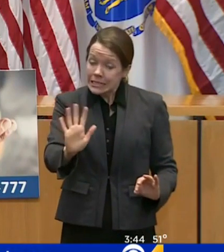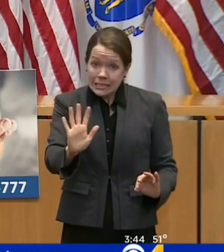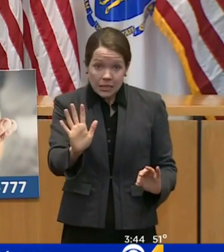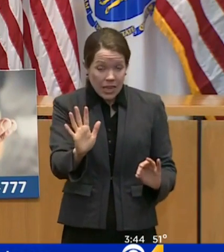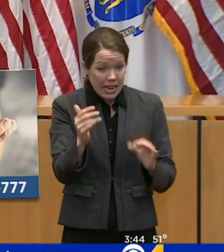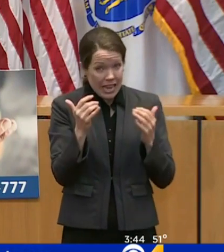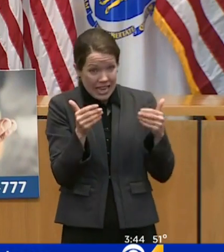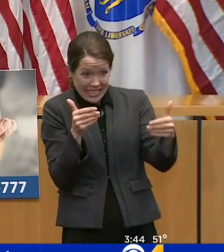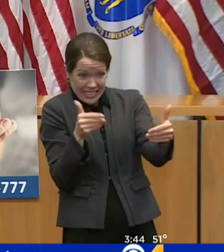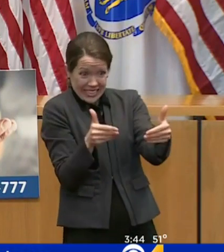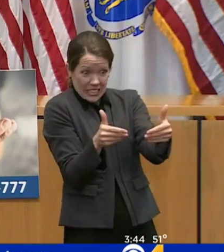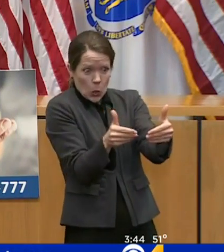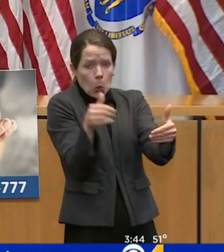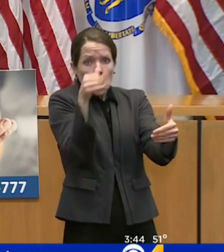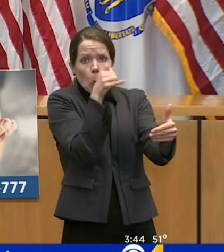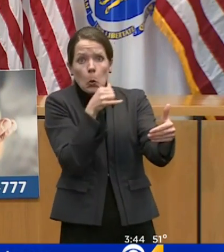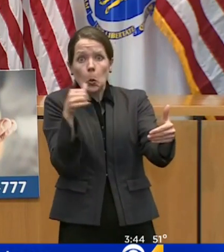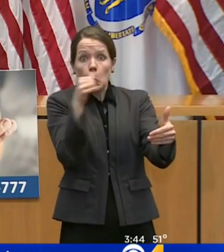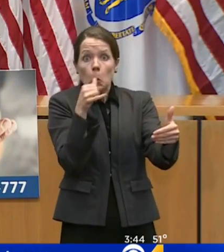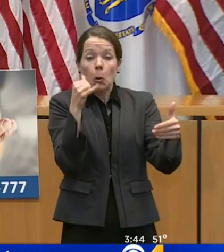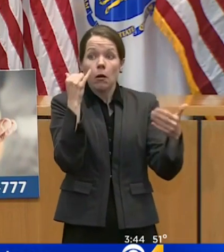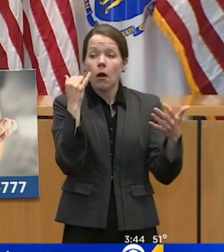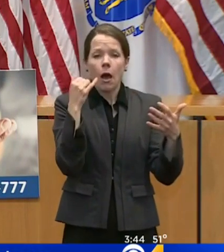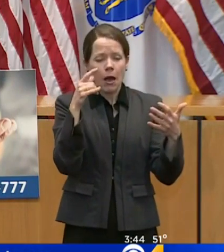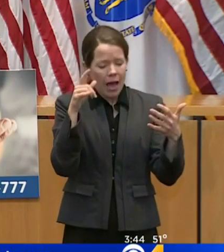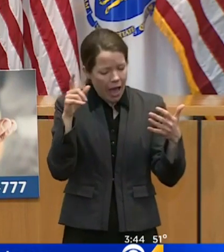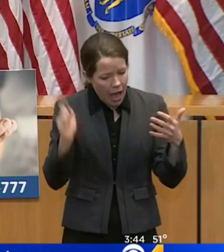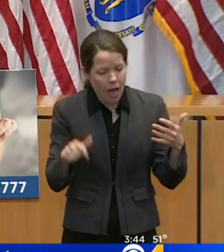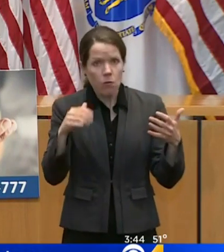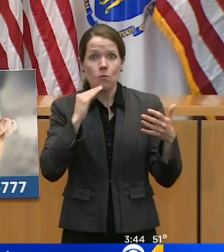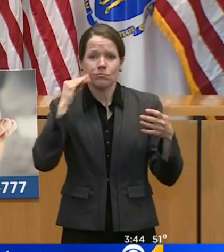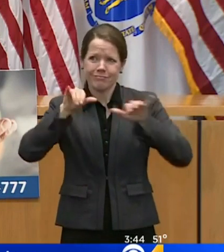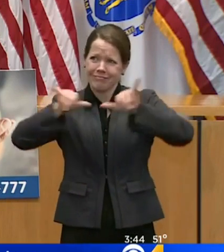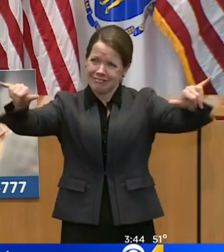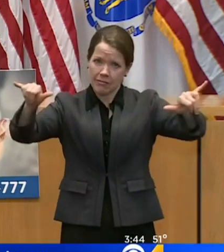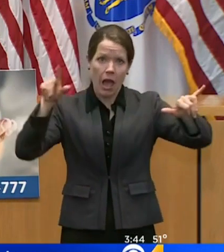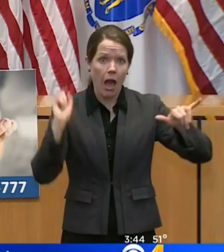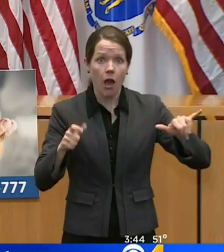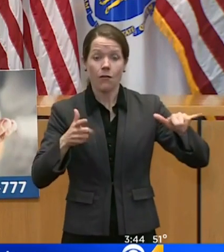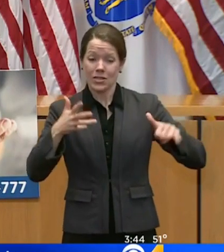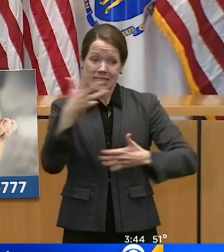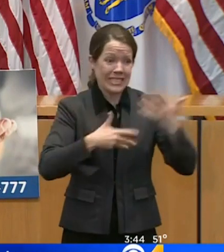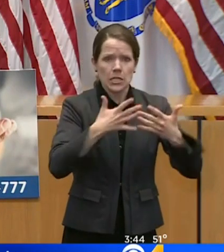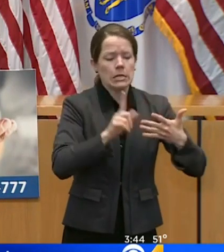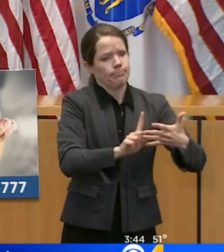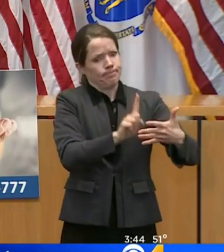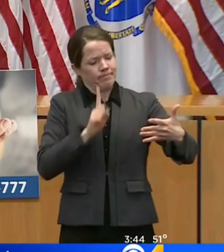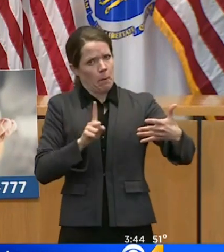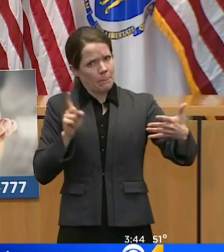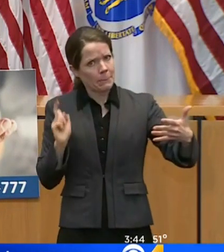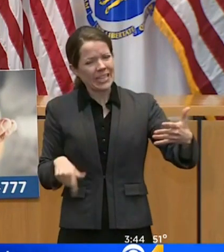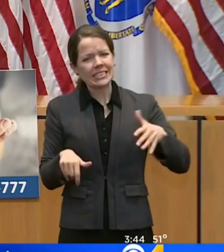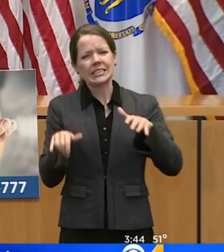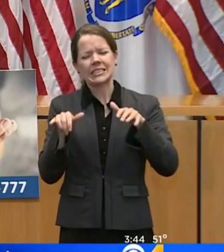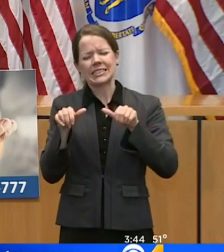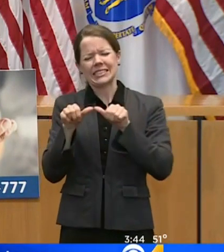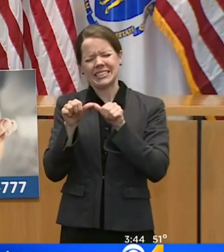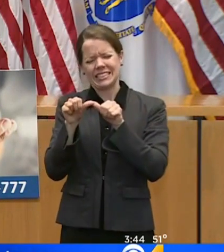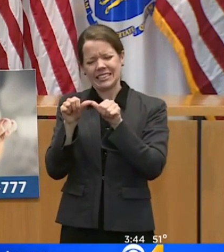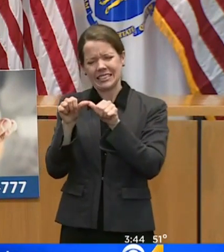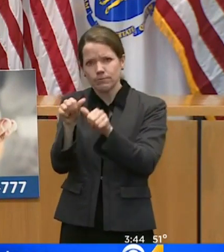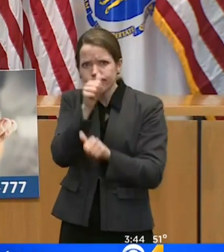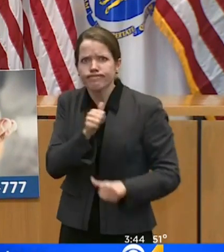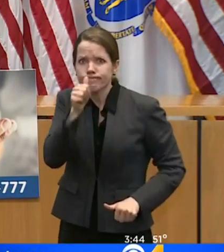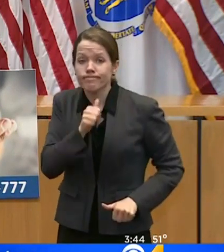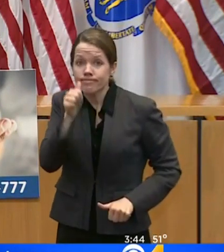we could be putting serious strain on our healthcare system and our hospitals. So everyone needs to continue to hold up their end of the